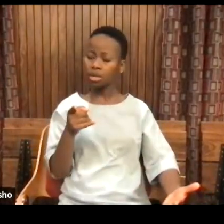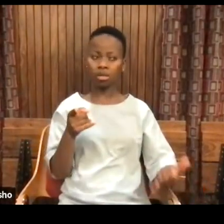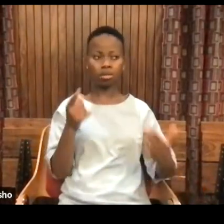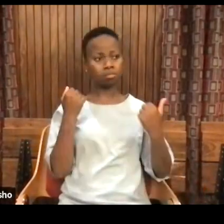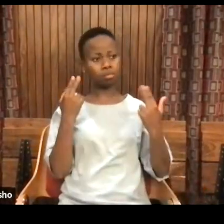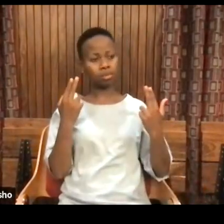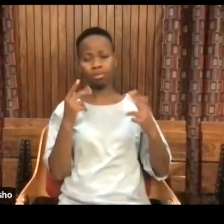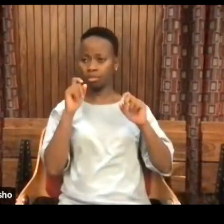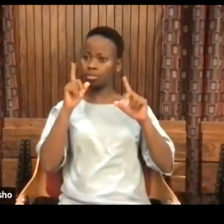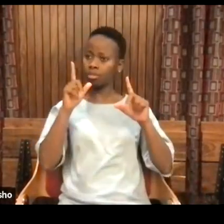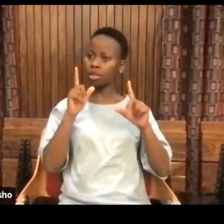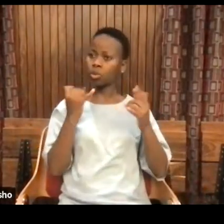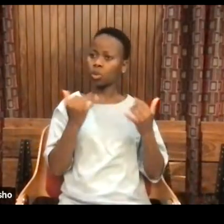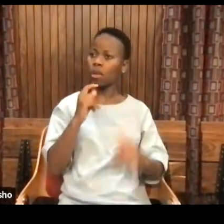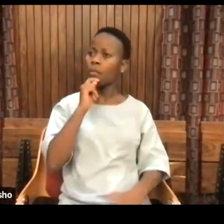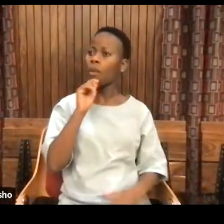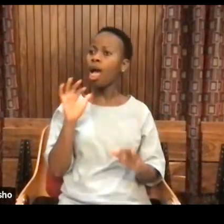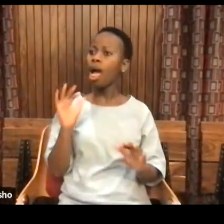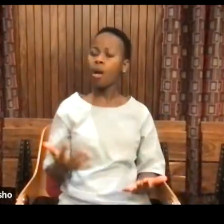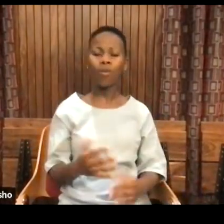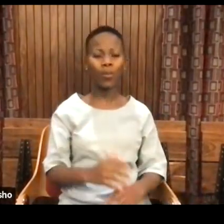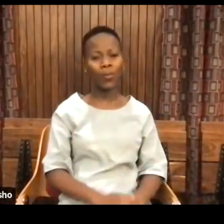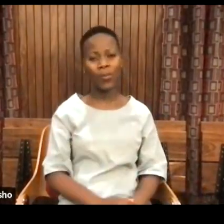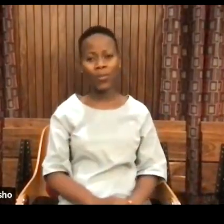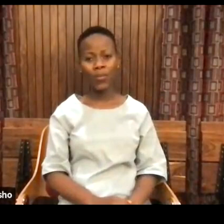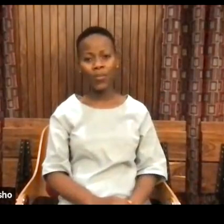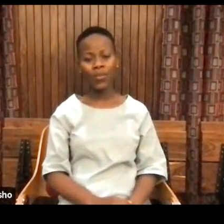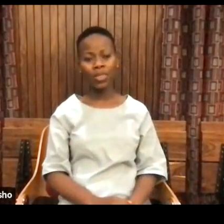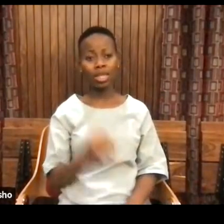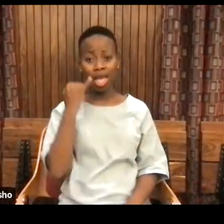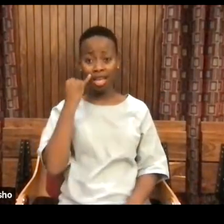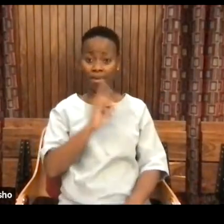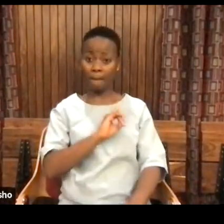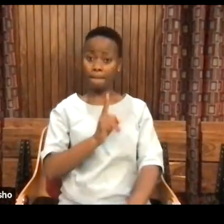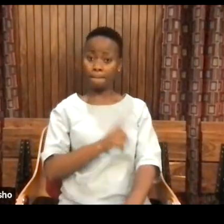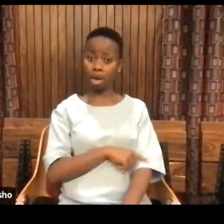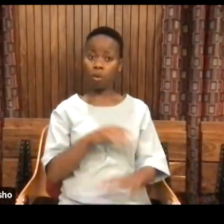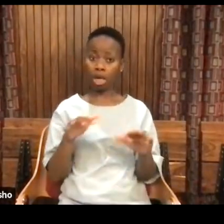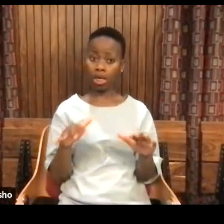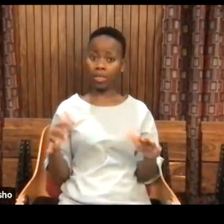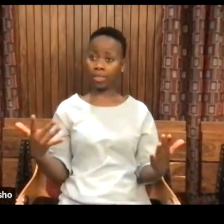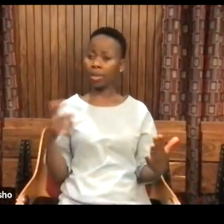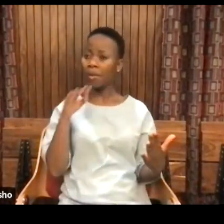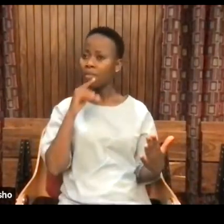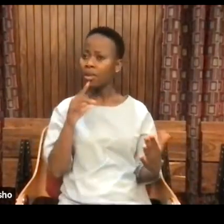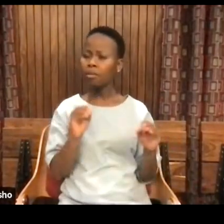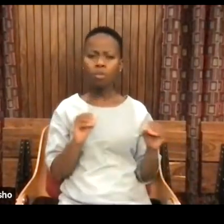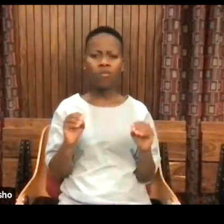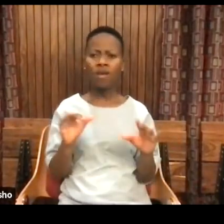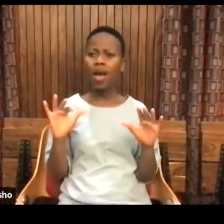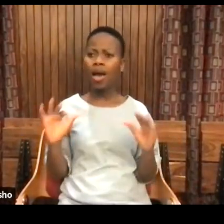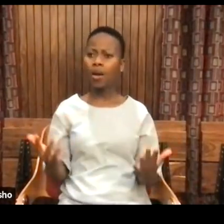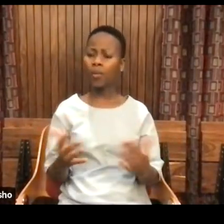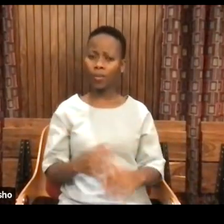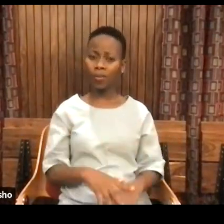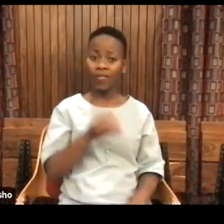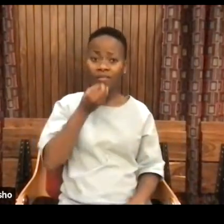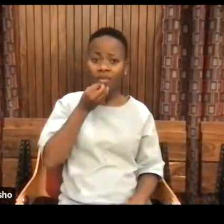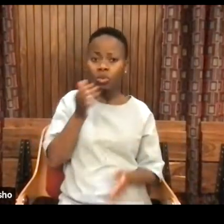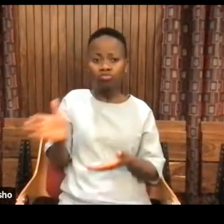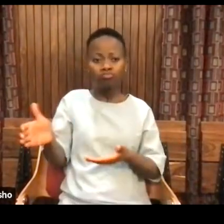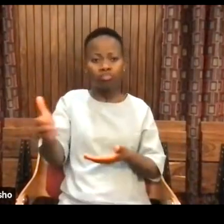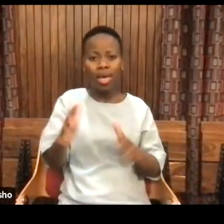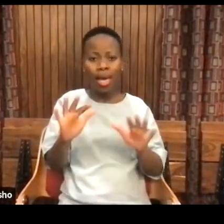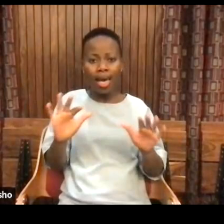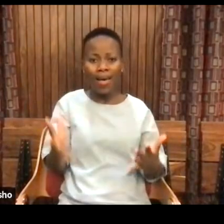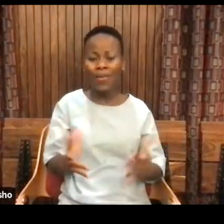If those conditions of doing so weren't there, you couldn't do anything. You couldn't go, you couldn't move. You wouldn't have food. You